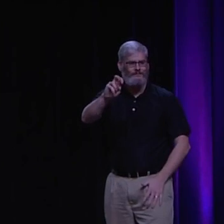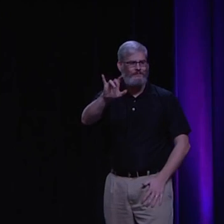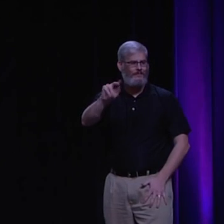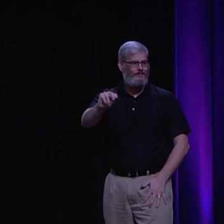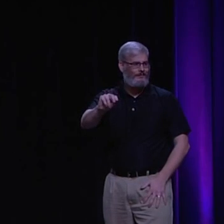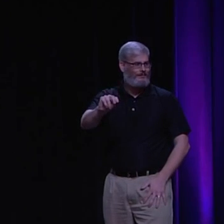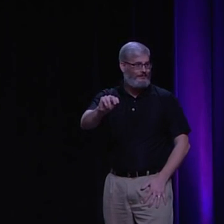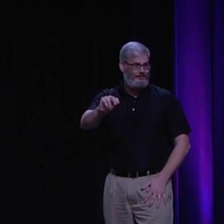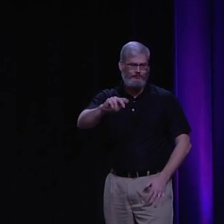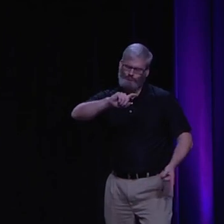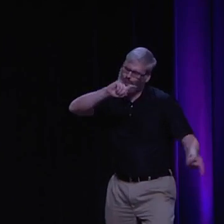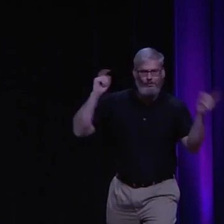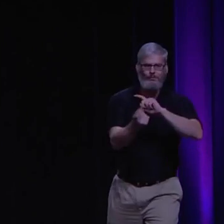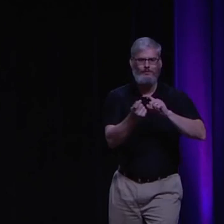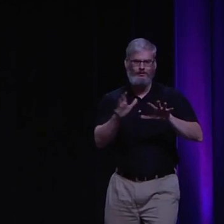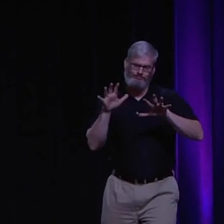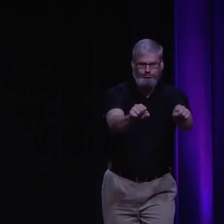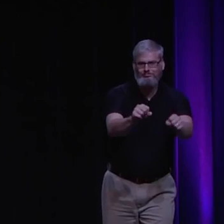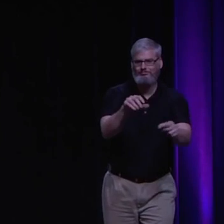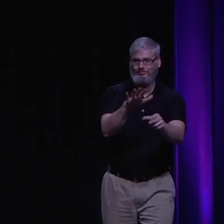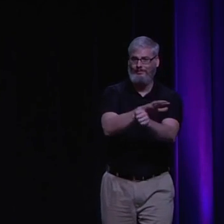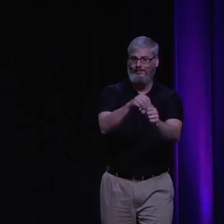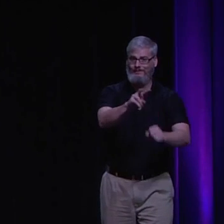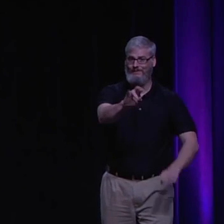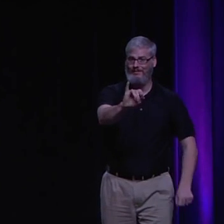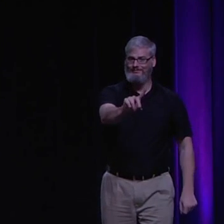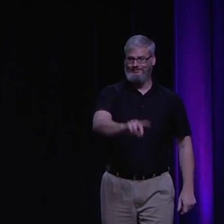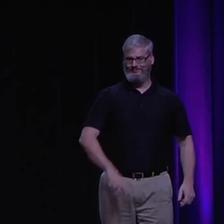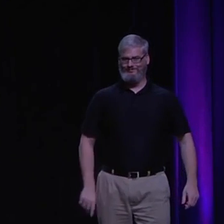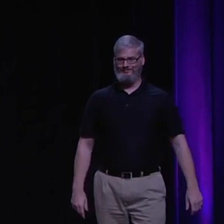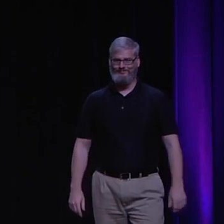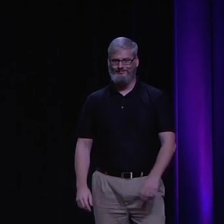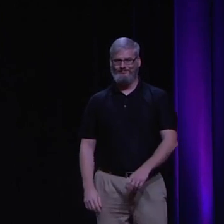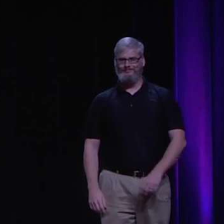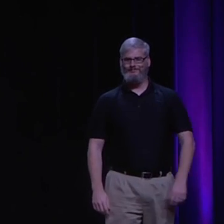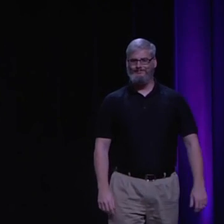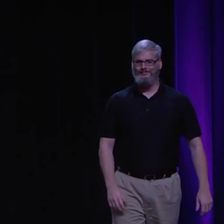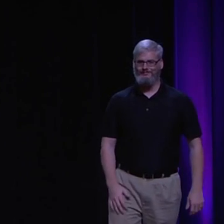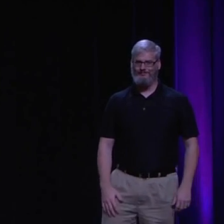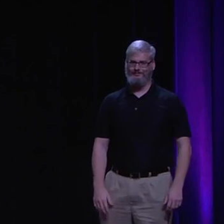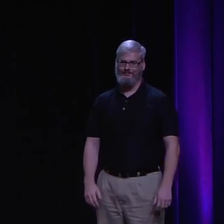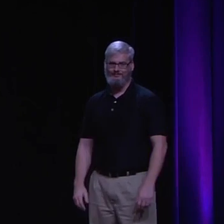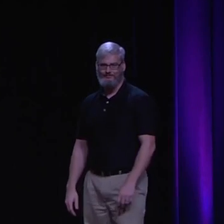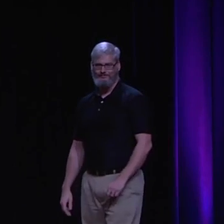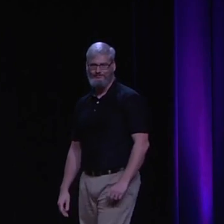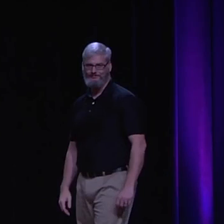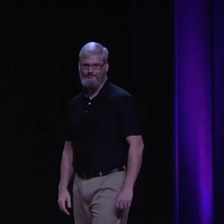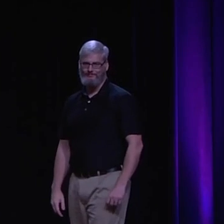and you can see how powerful religion becomes in this age of technological revolutions and inventions.